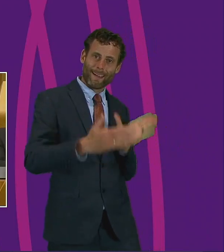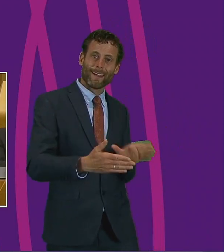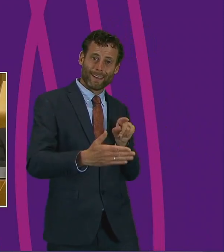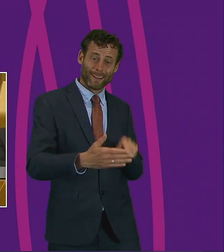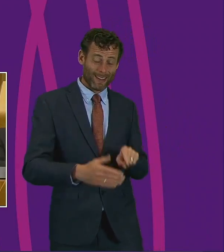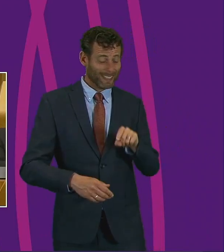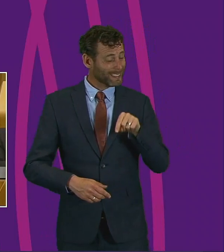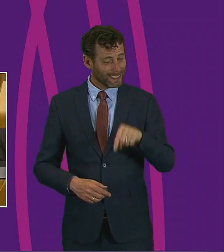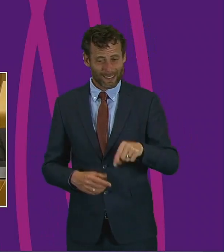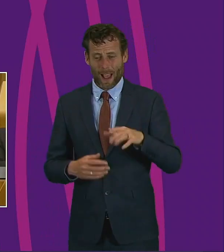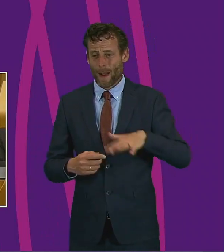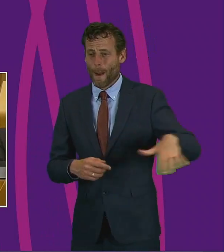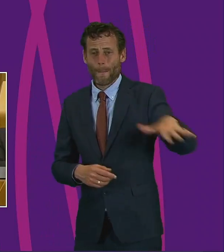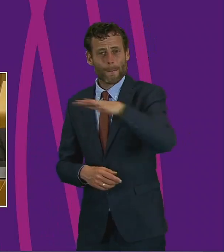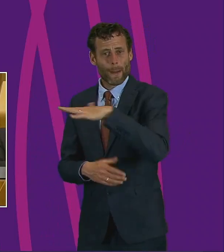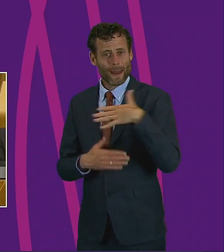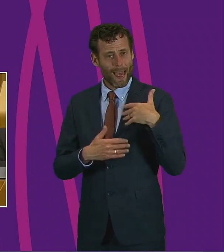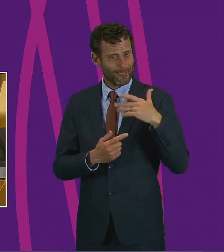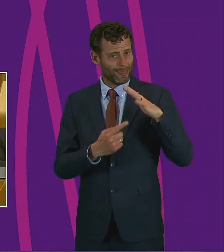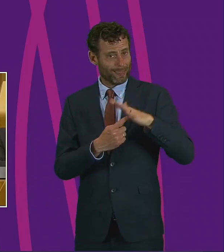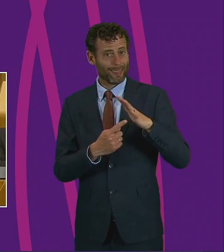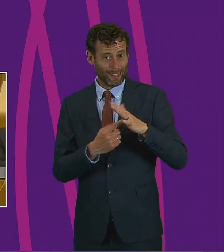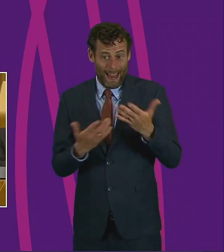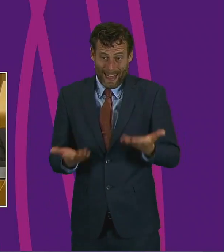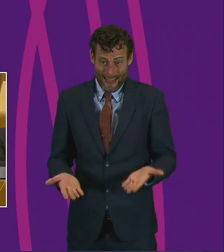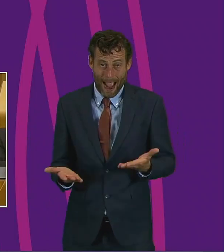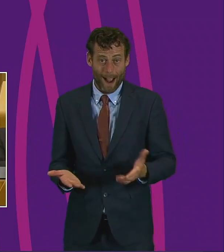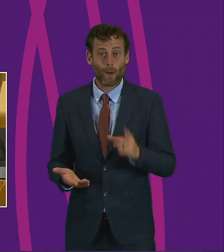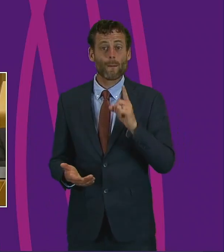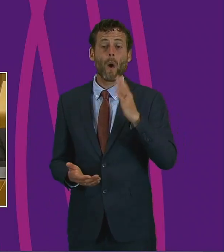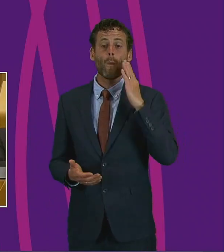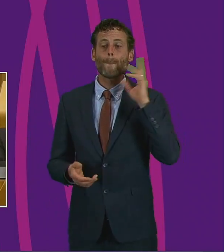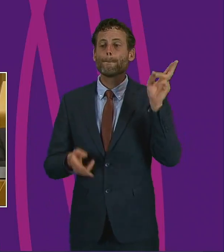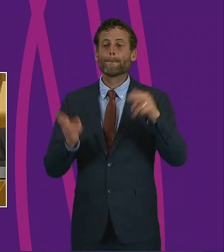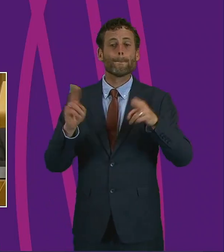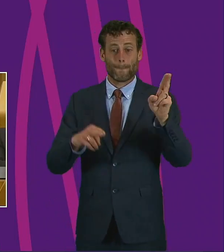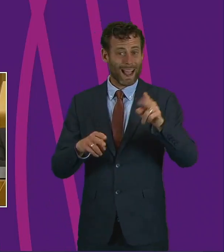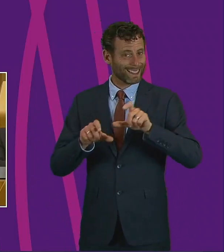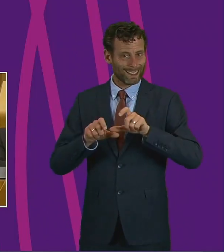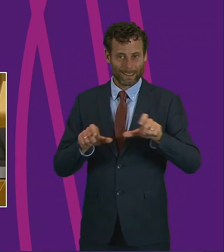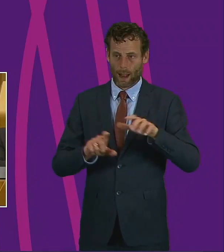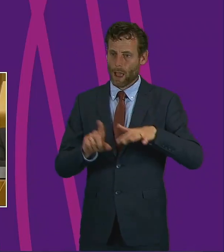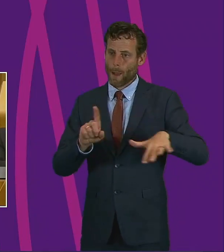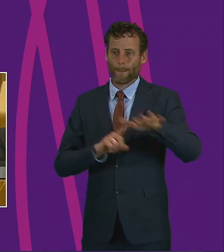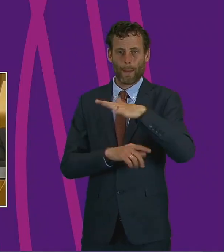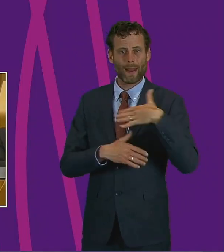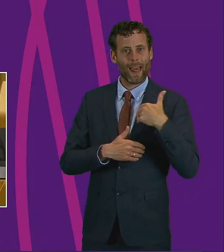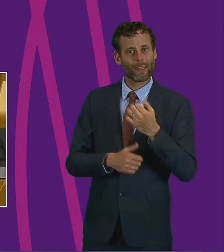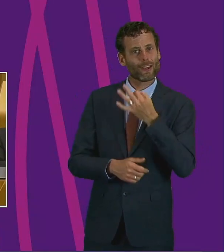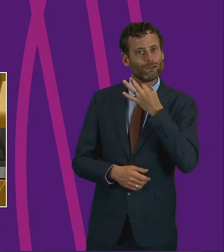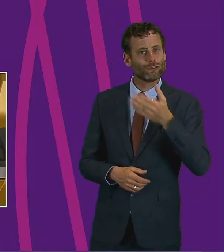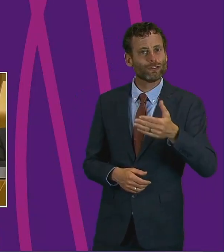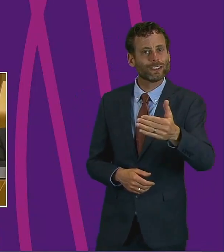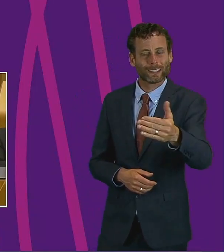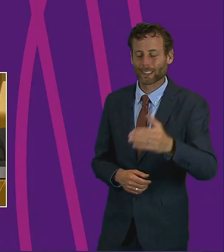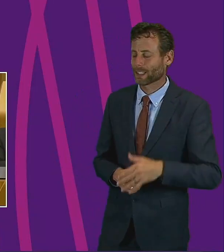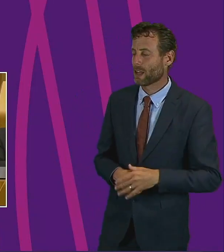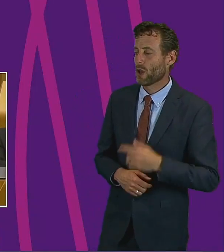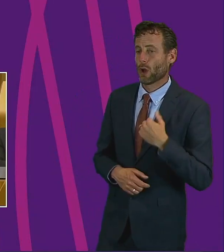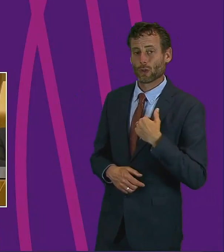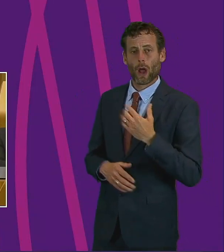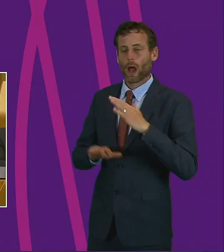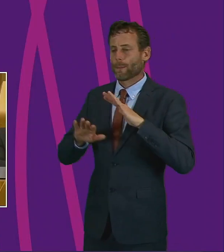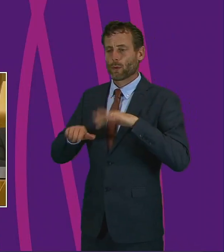imperative after the emergency period. Now, I'm not interested in rehashing whether ministers have done enough up until now. I'm asking what they will do